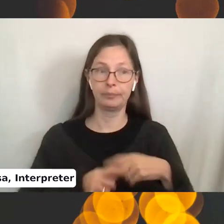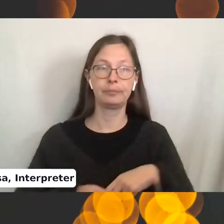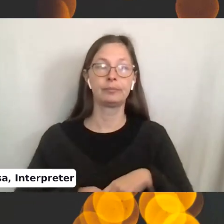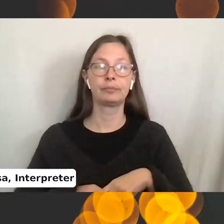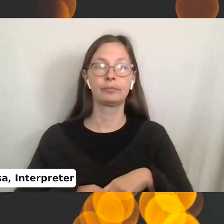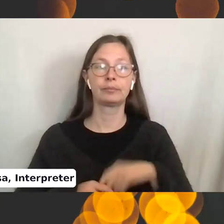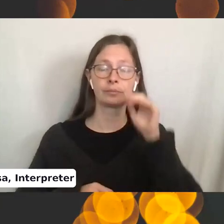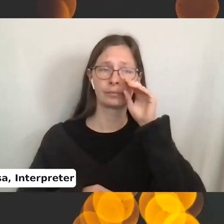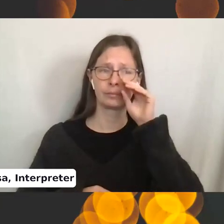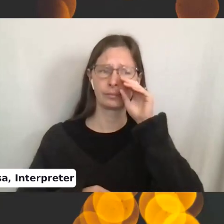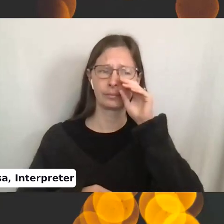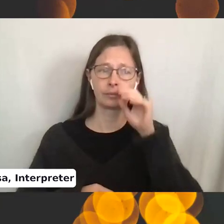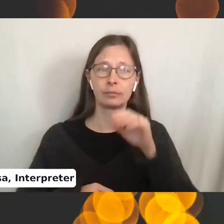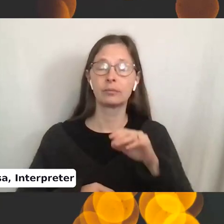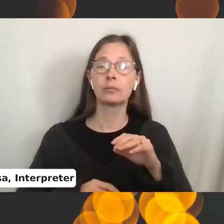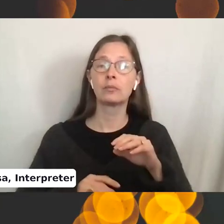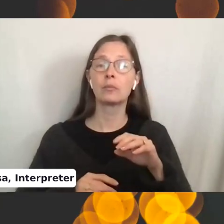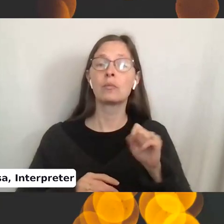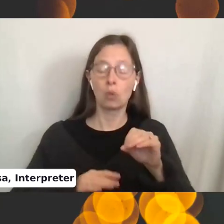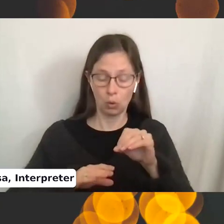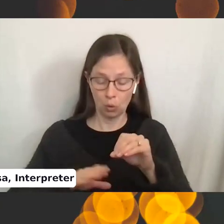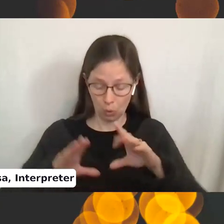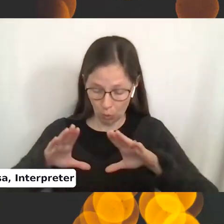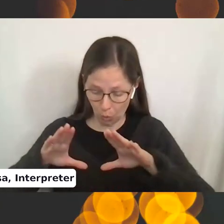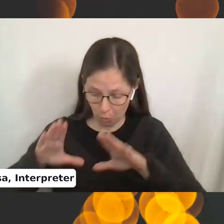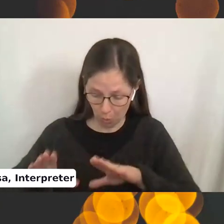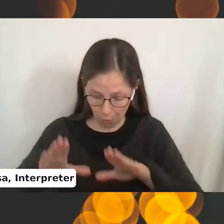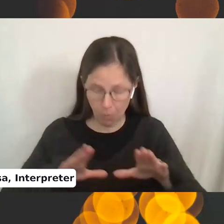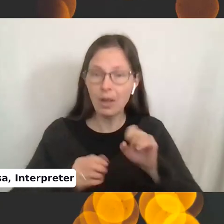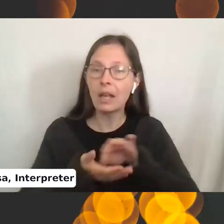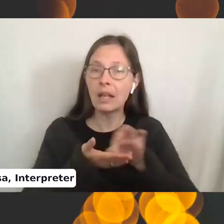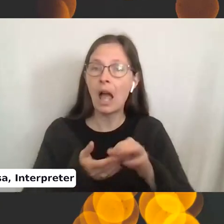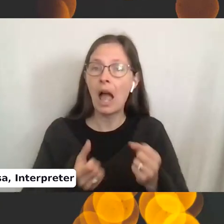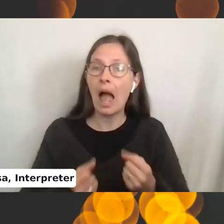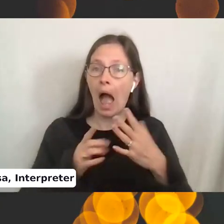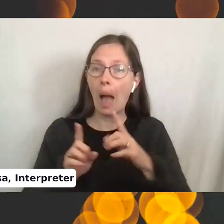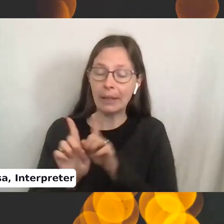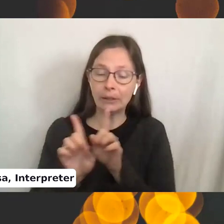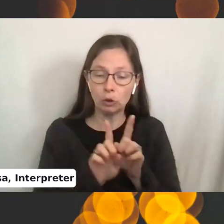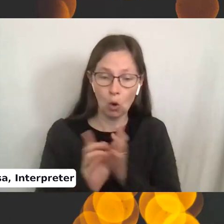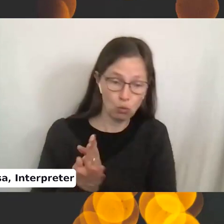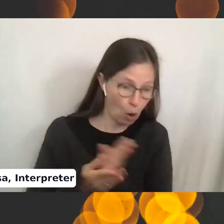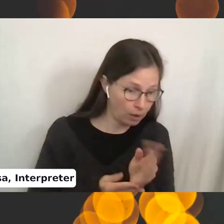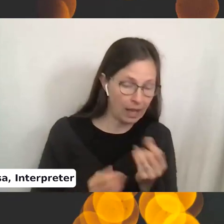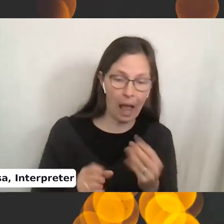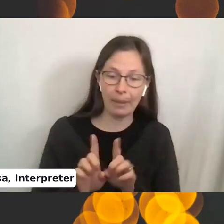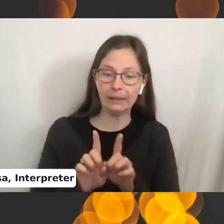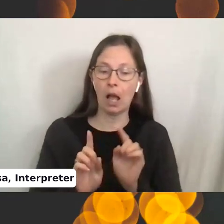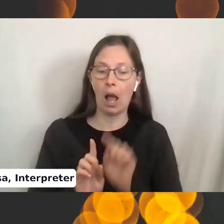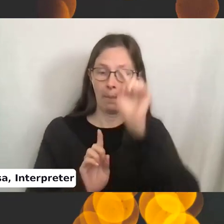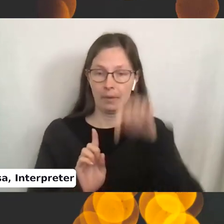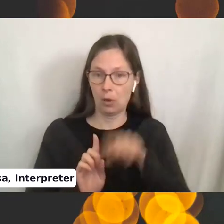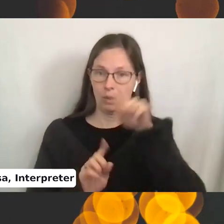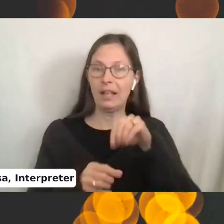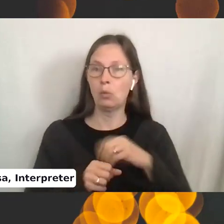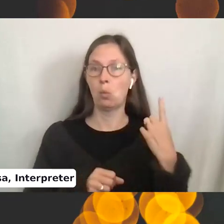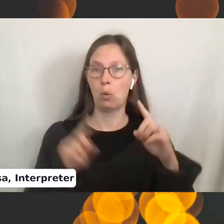your knitted things, you can count how many stitches across and how many stitches up and down are within a